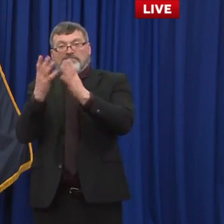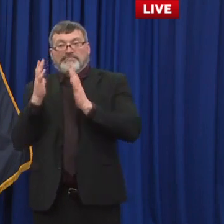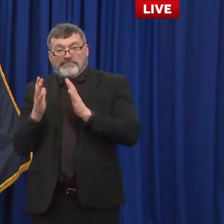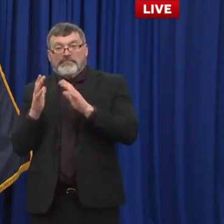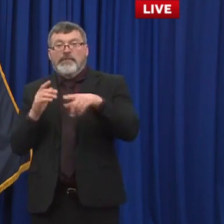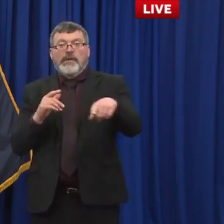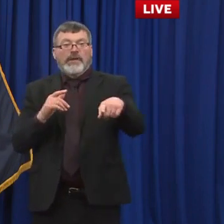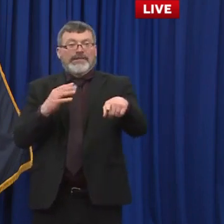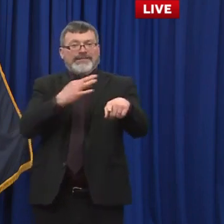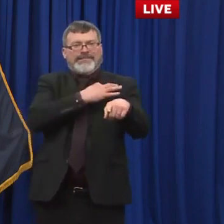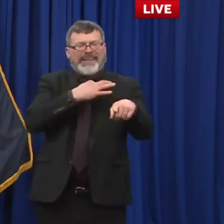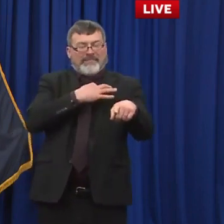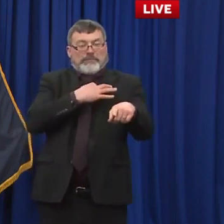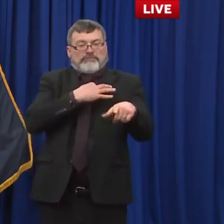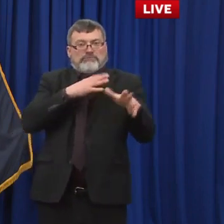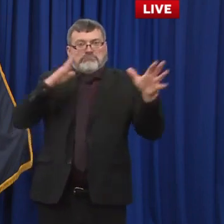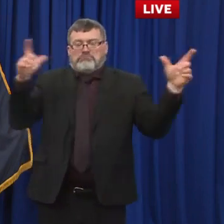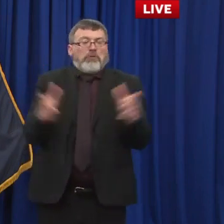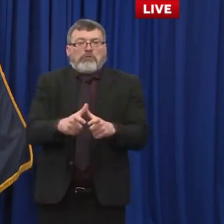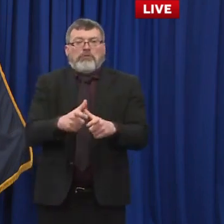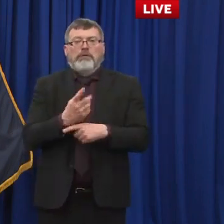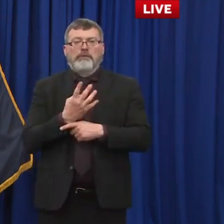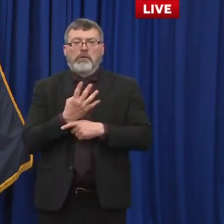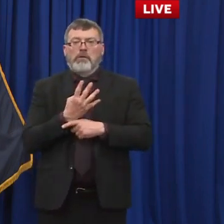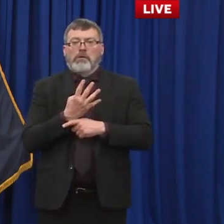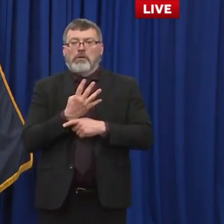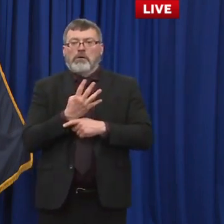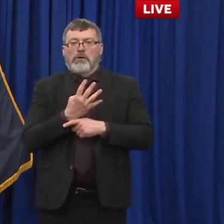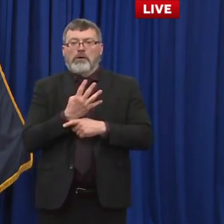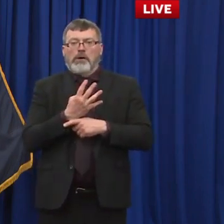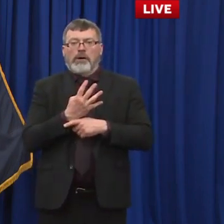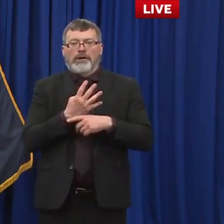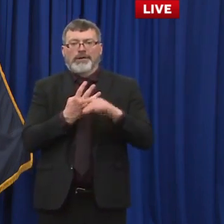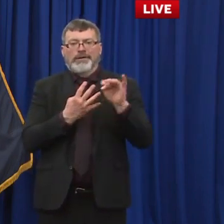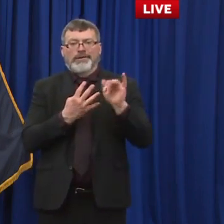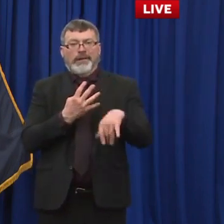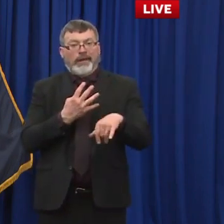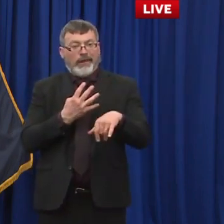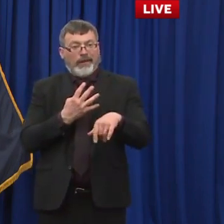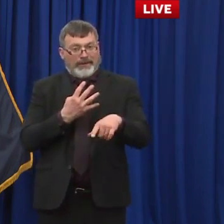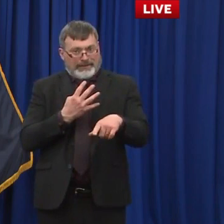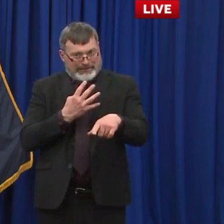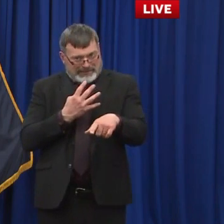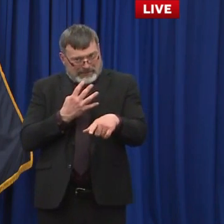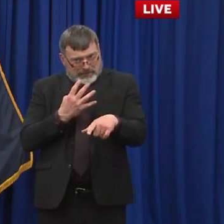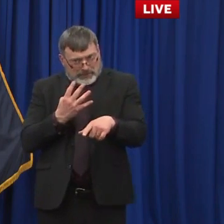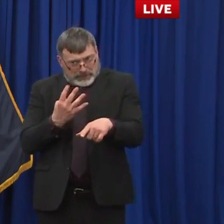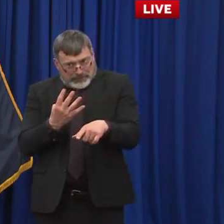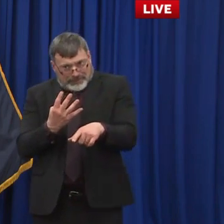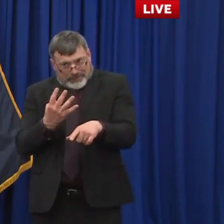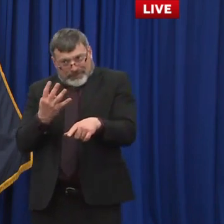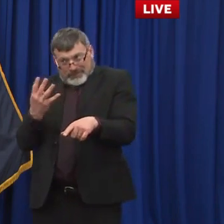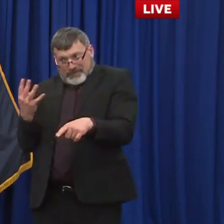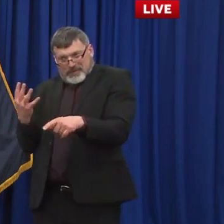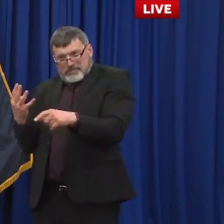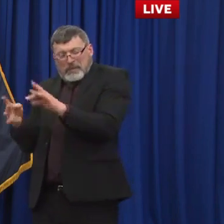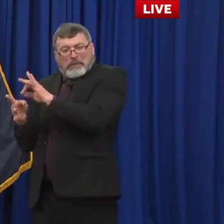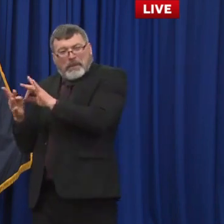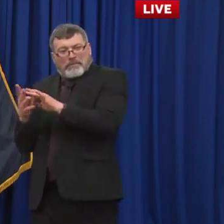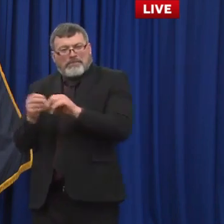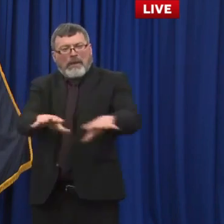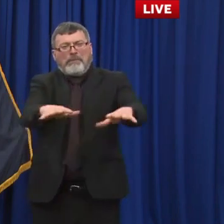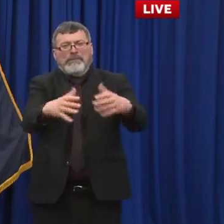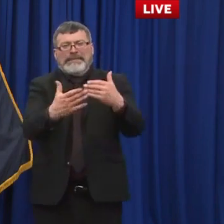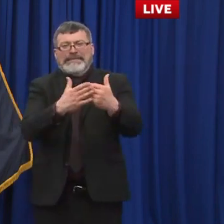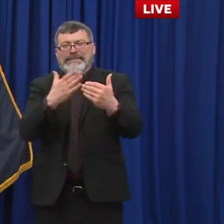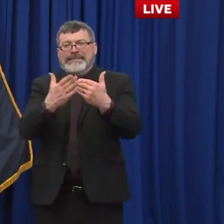So that would be your gateway to community transmission or interaction. Unfortunately, there's a lot of residents of